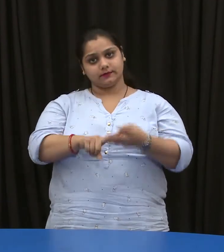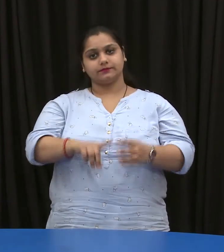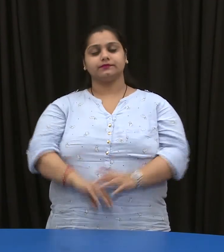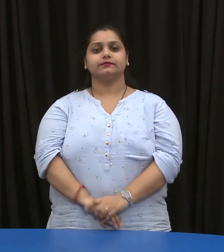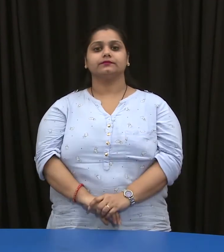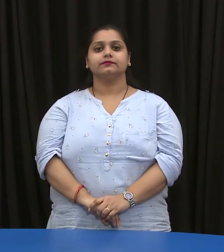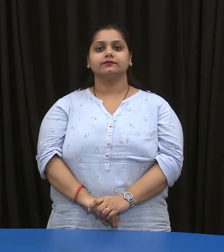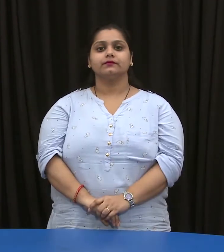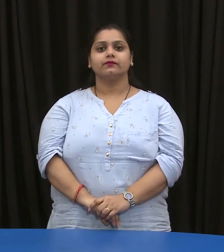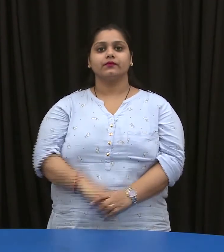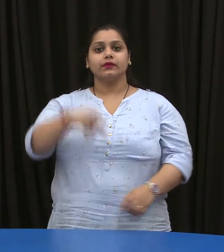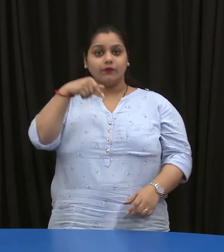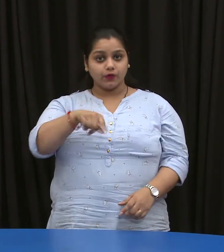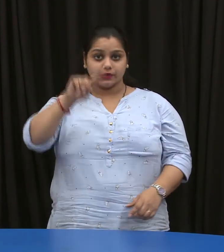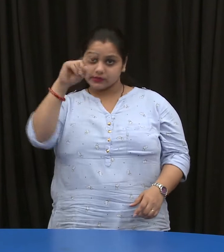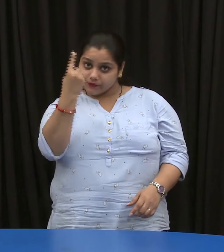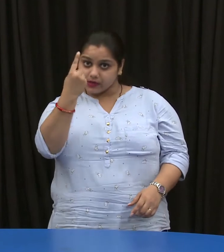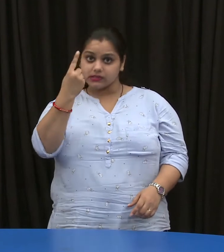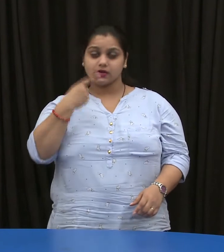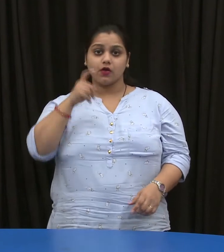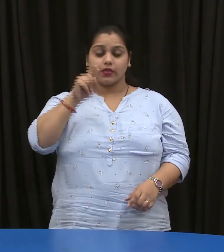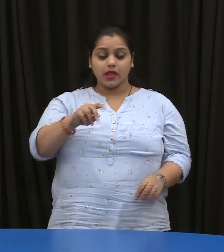For this first, click on Start button.